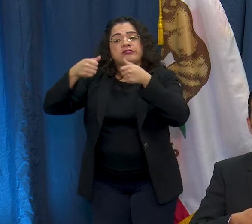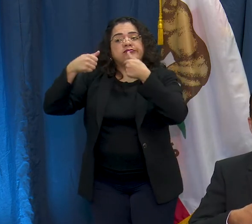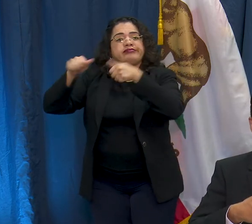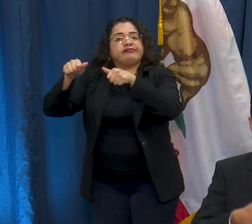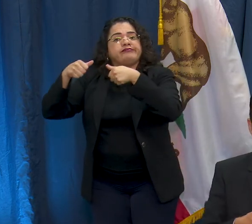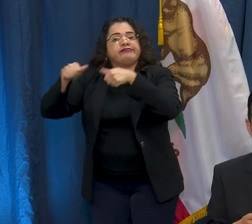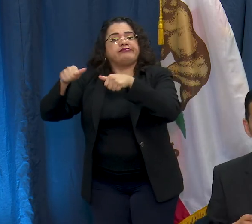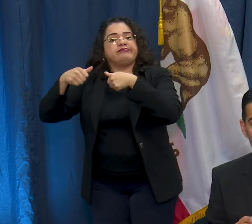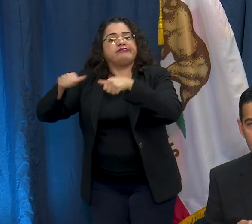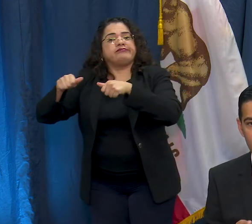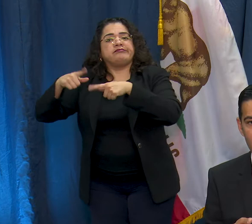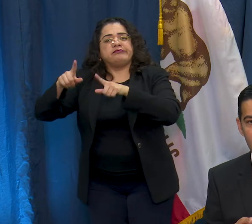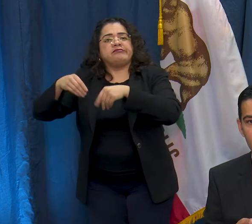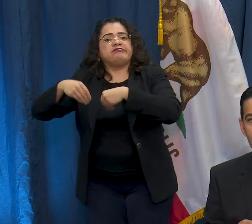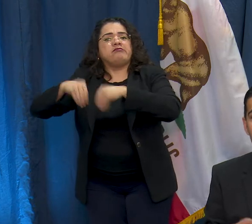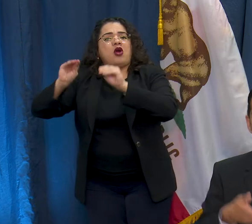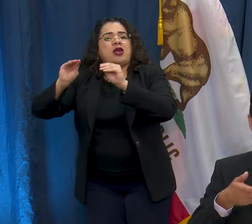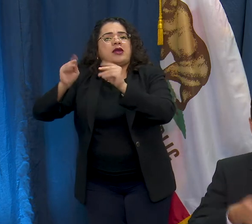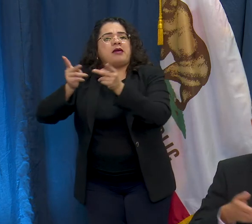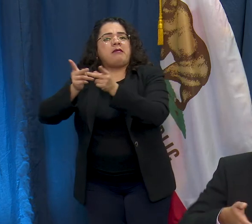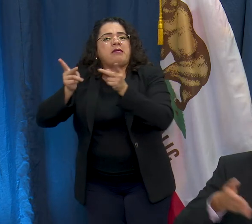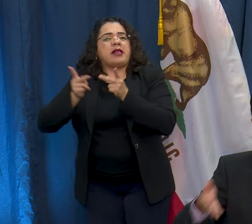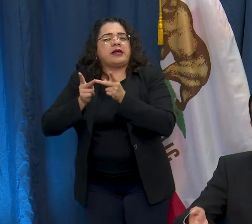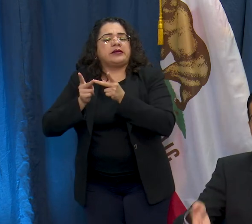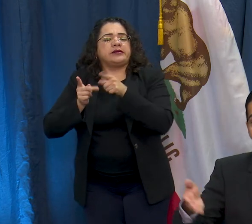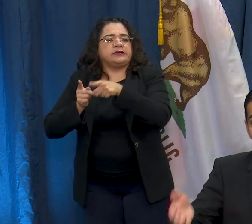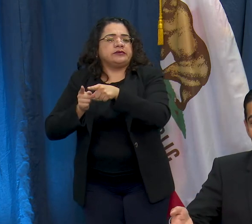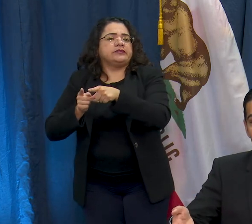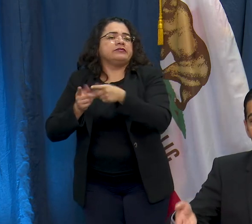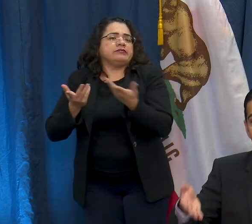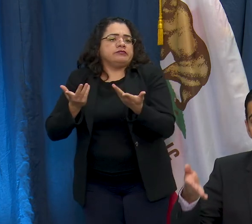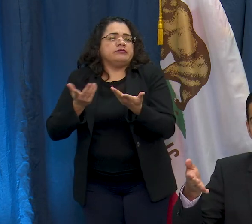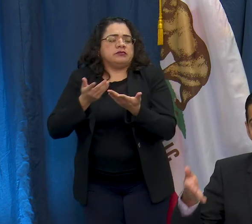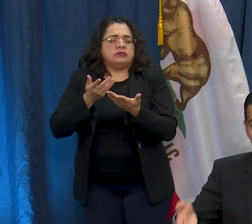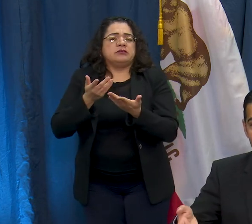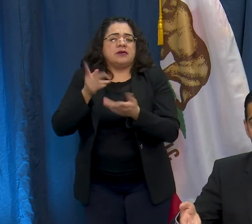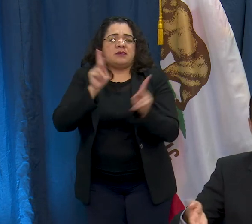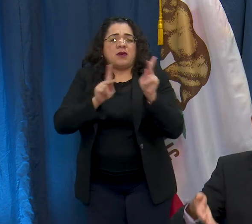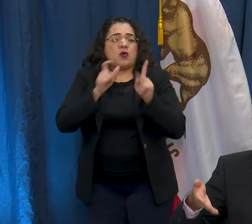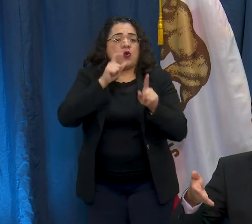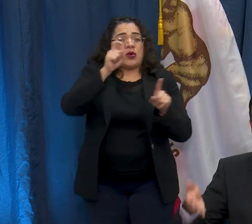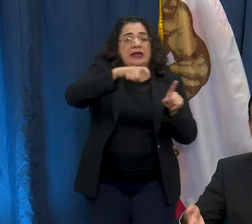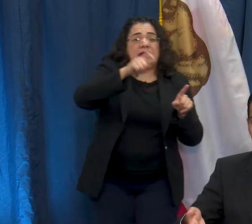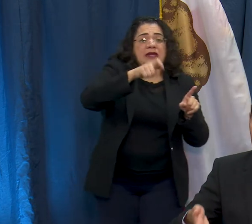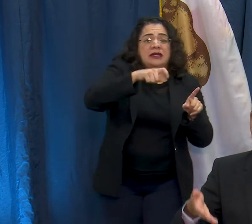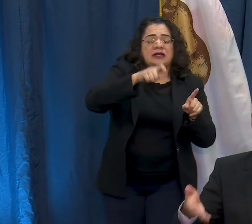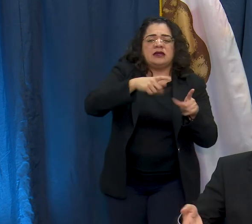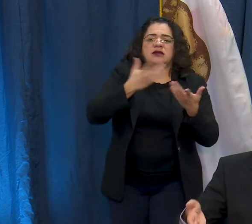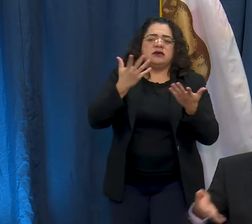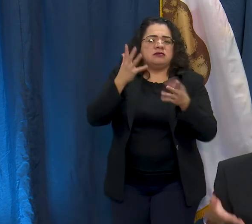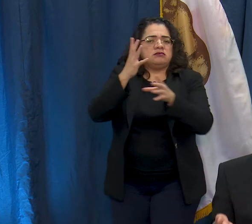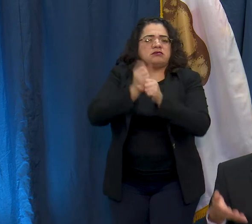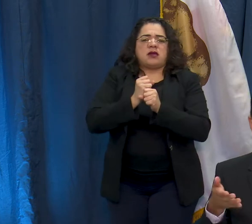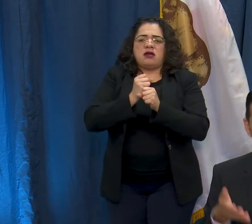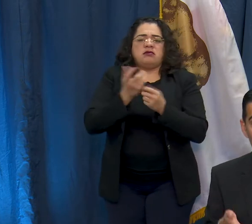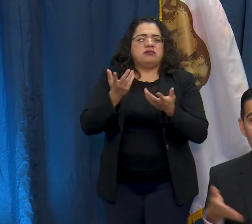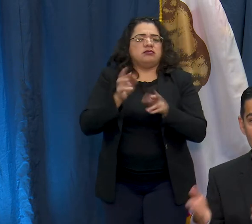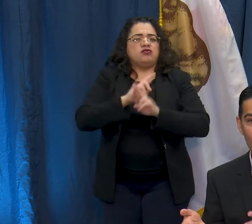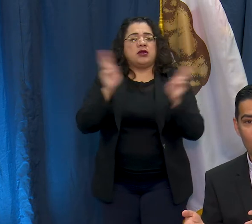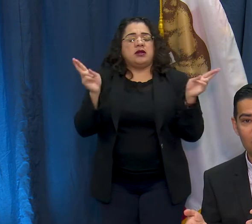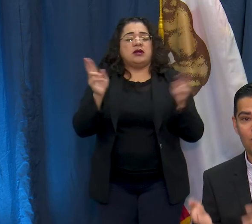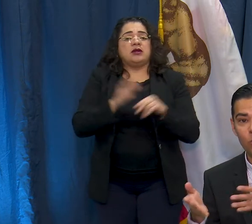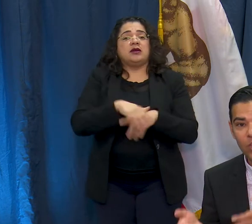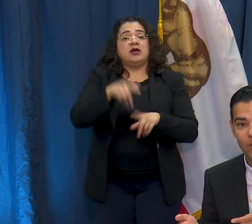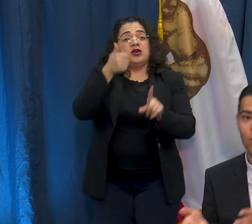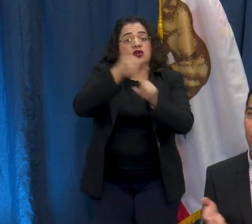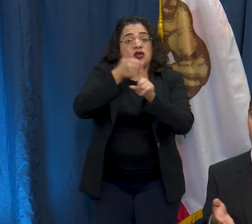masks on the marketplace and help us get people that need face coverings the face coverings that they need and if you are